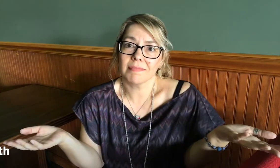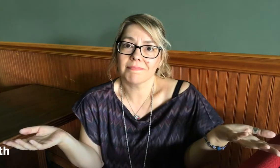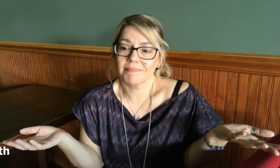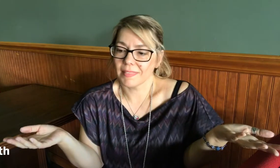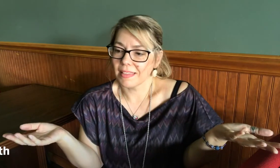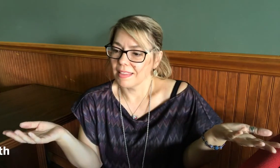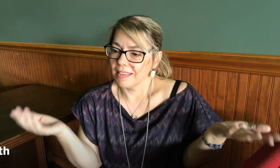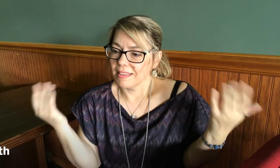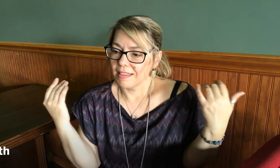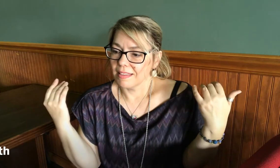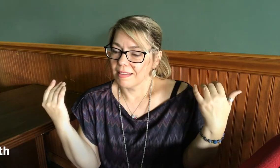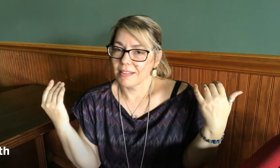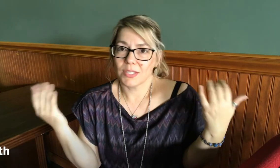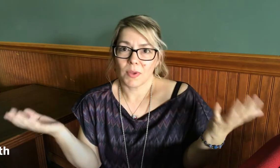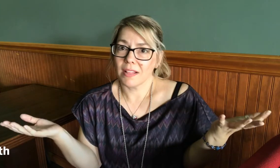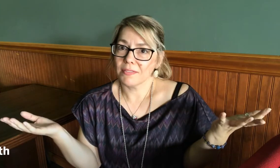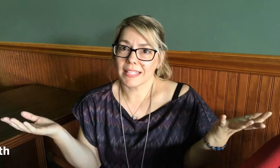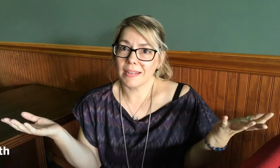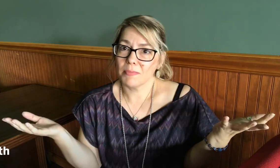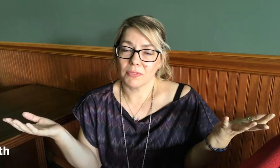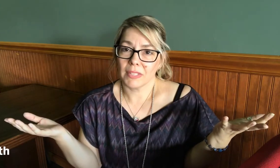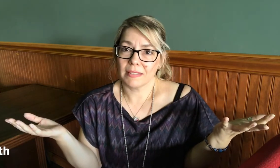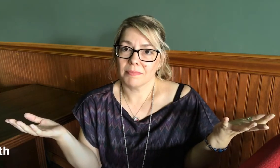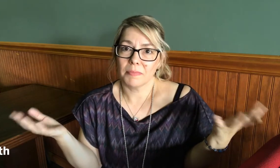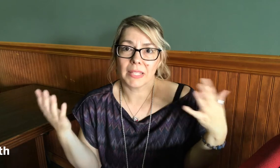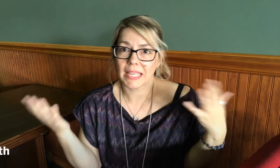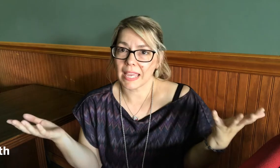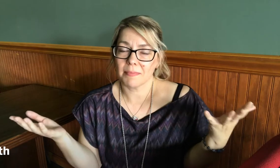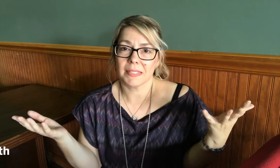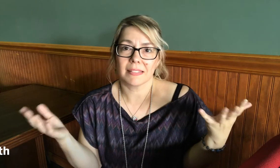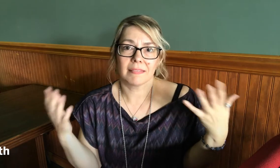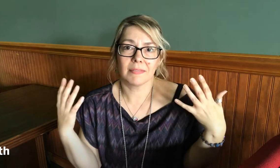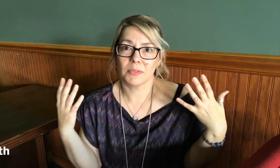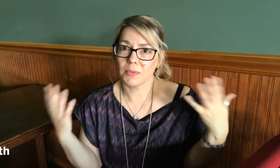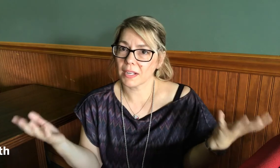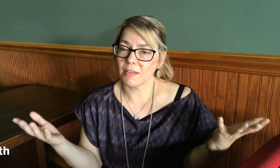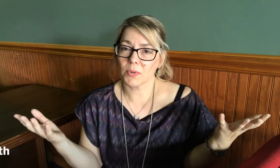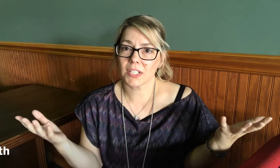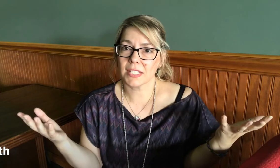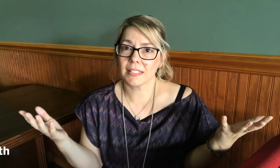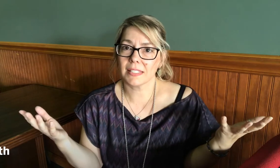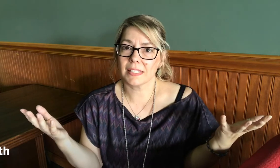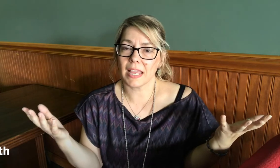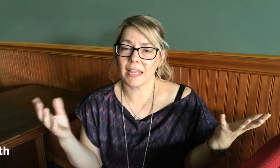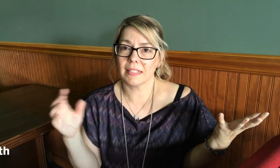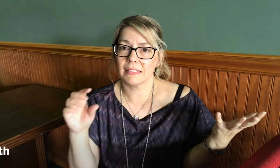12s get them moving play games work on worksheets and